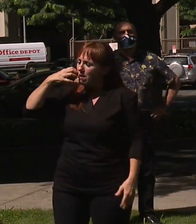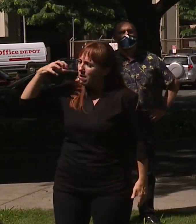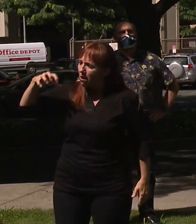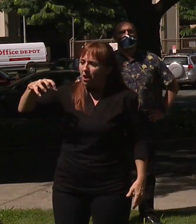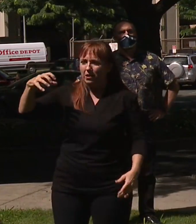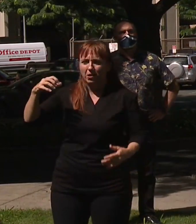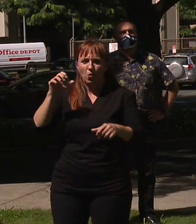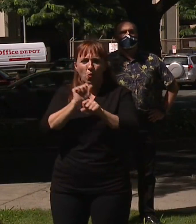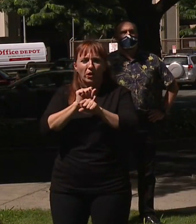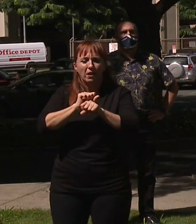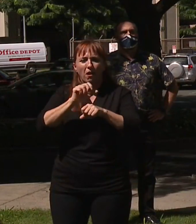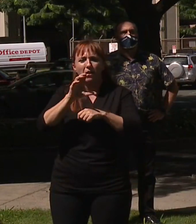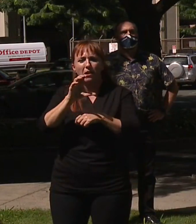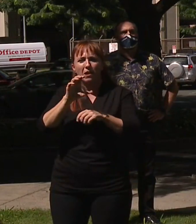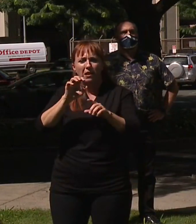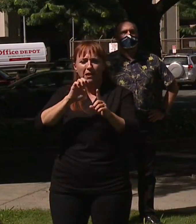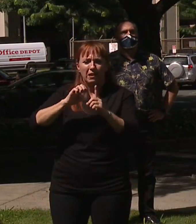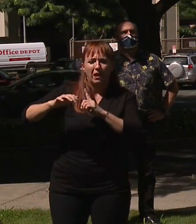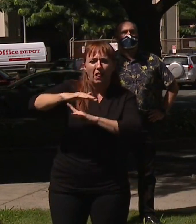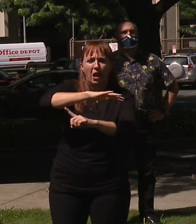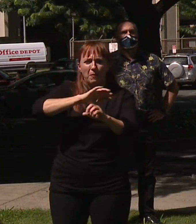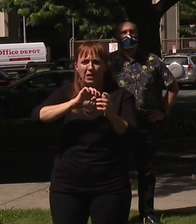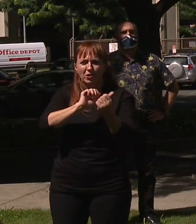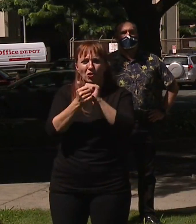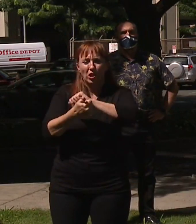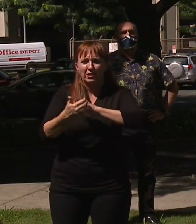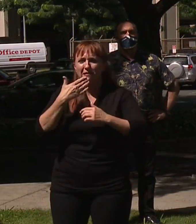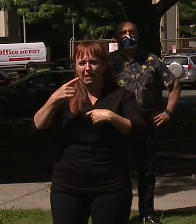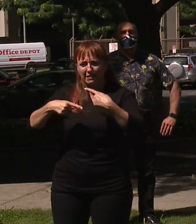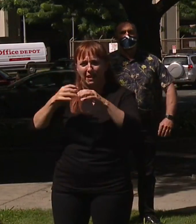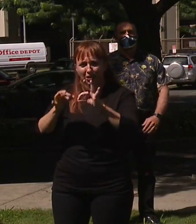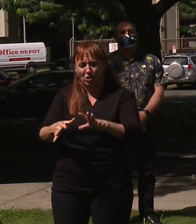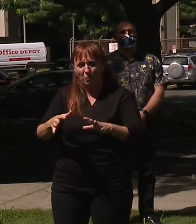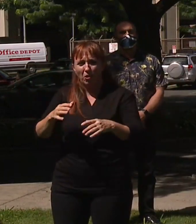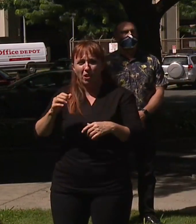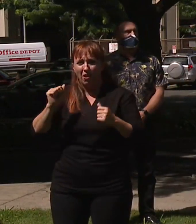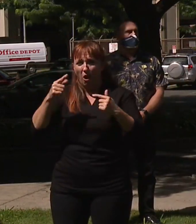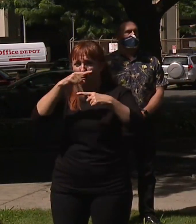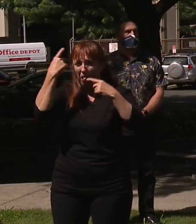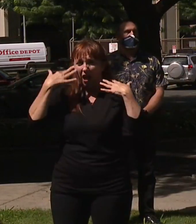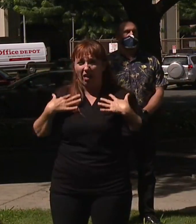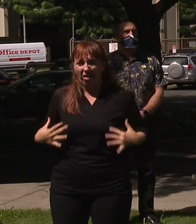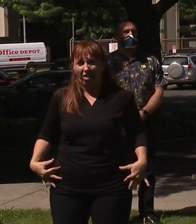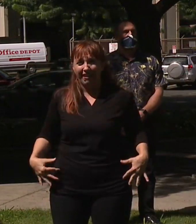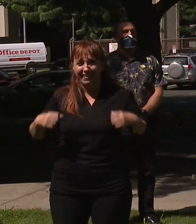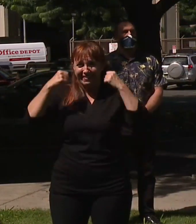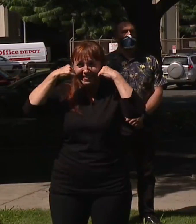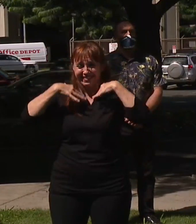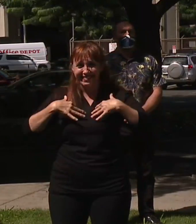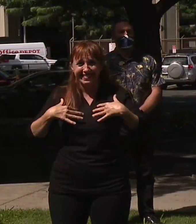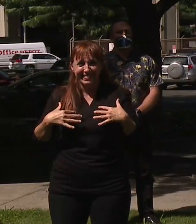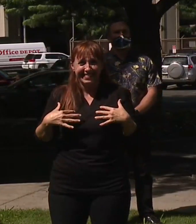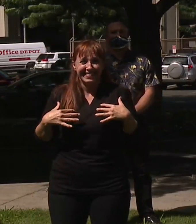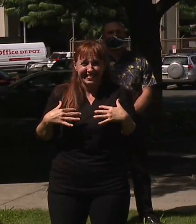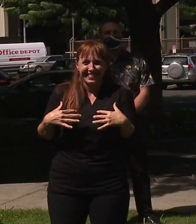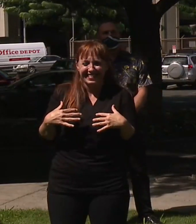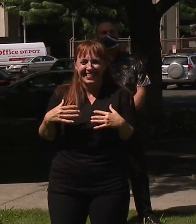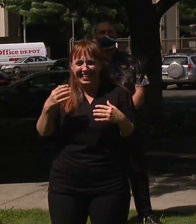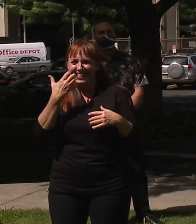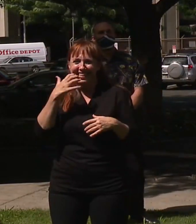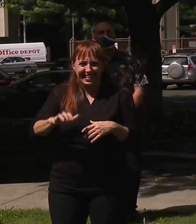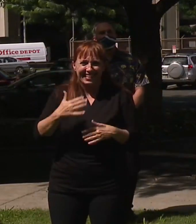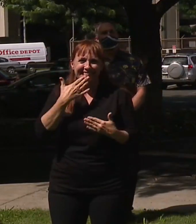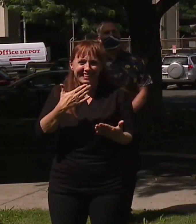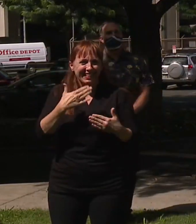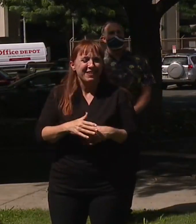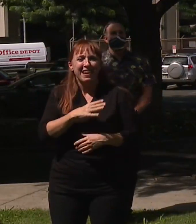We're working on climate change. We're trying to get that temperature down. I want to thank our sign interpreter in all black being out here in the heat as